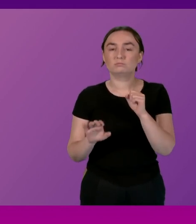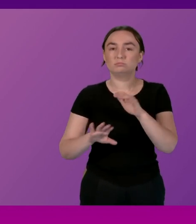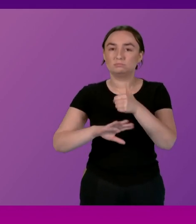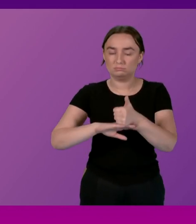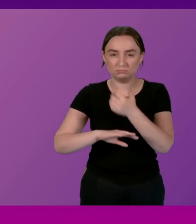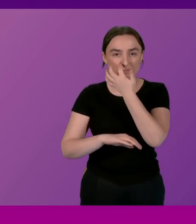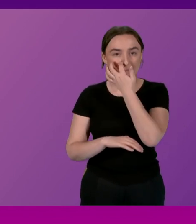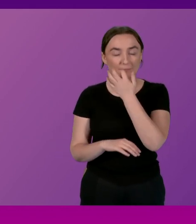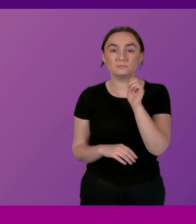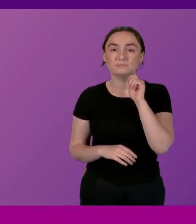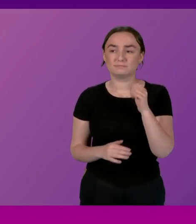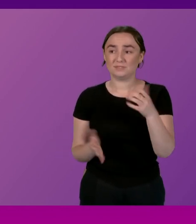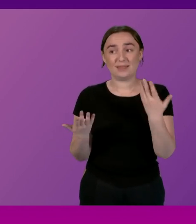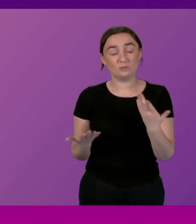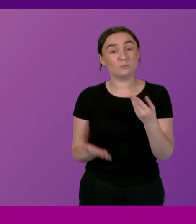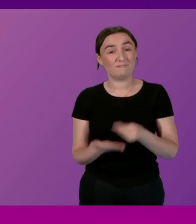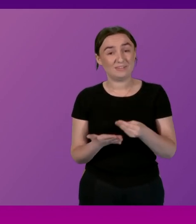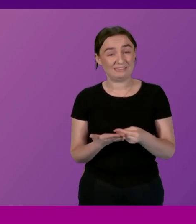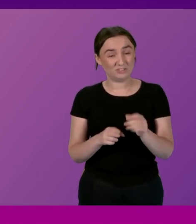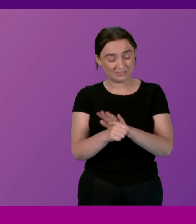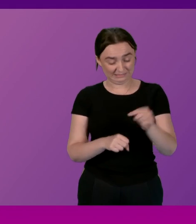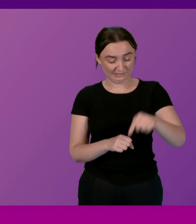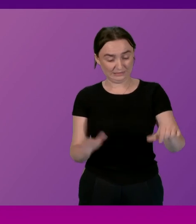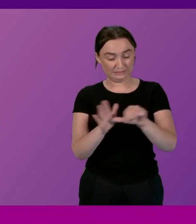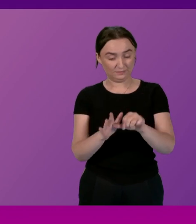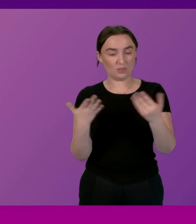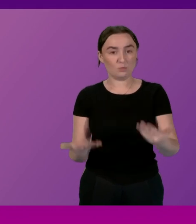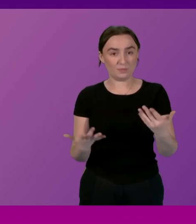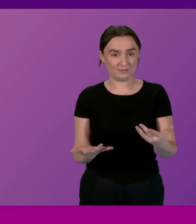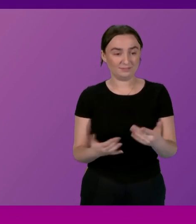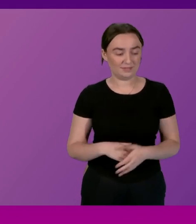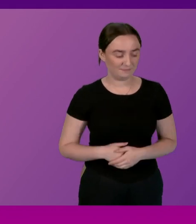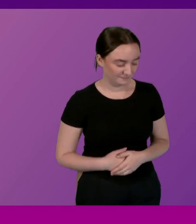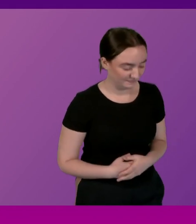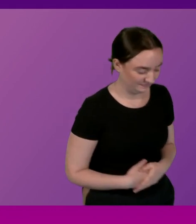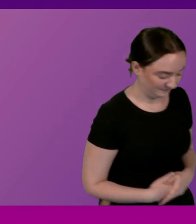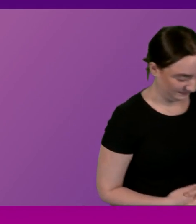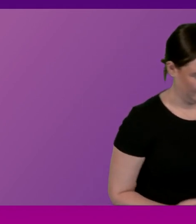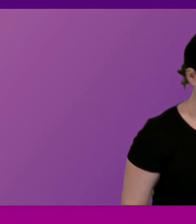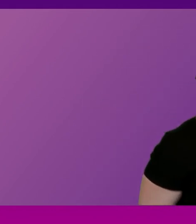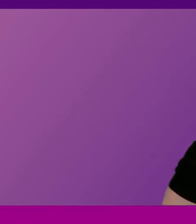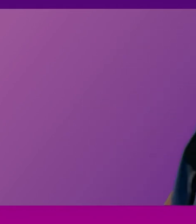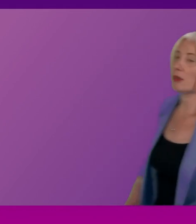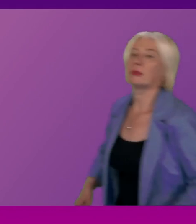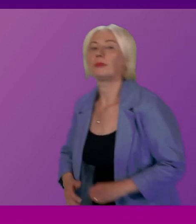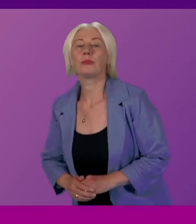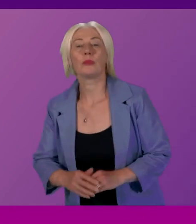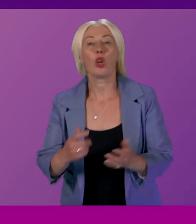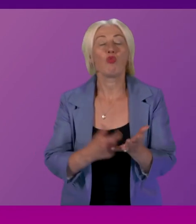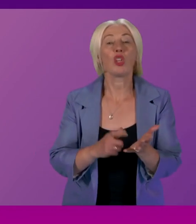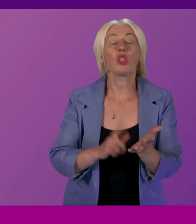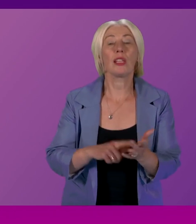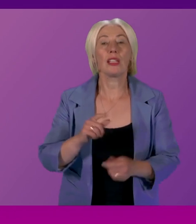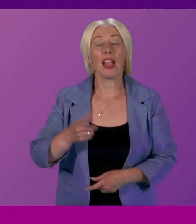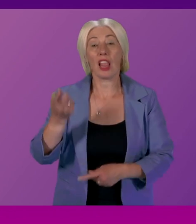really difficult financial circumstances we find ourselves we find and Richard Leonard First Minister last year